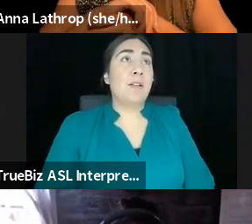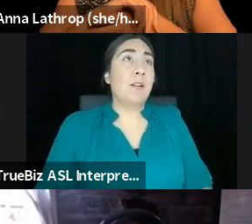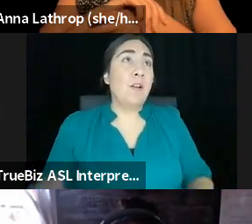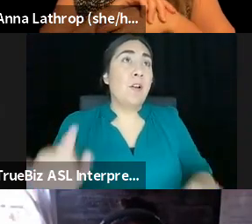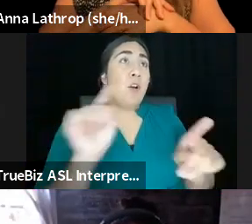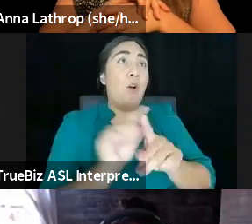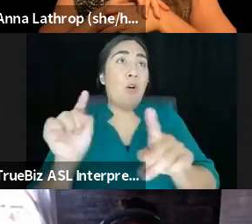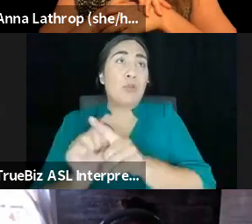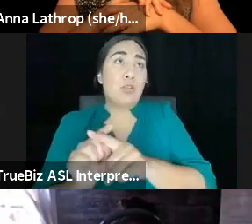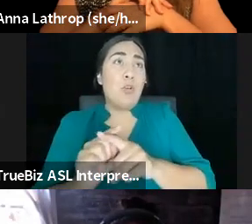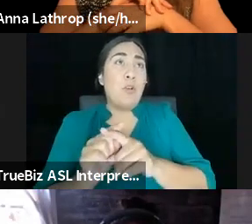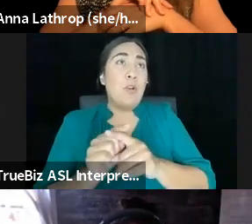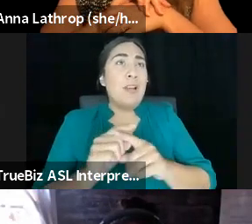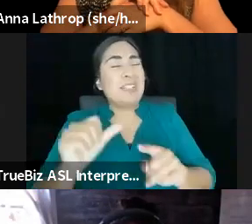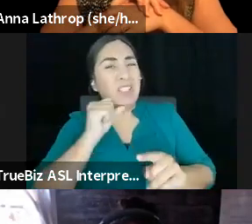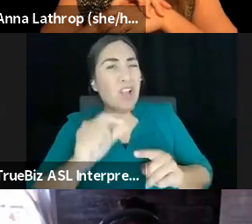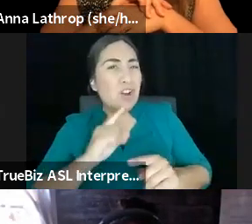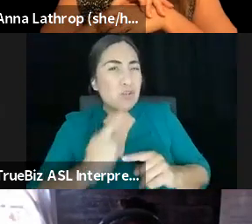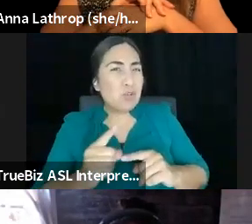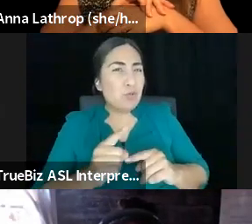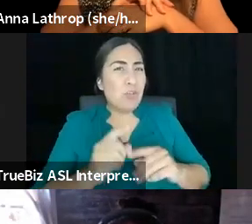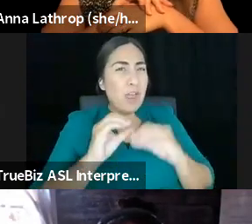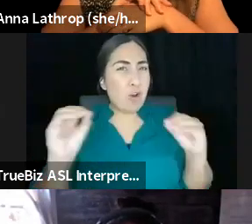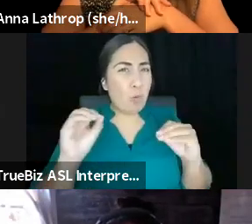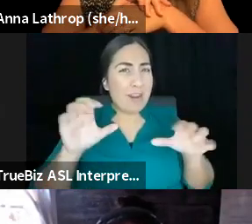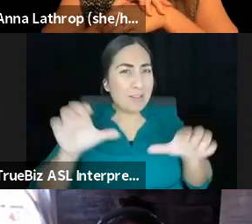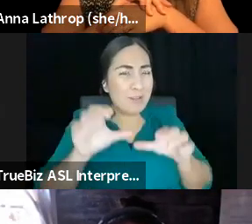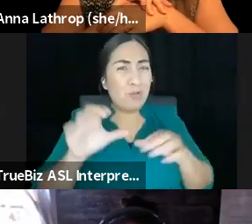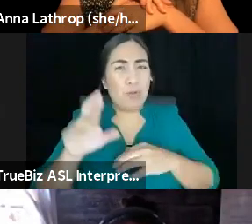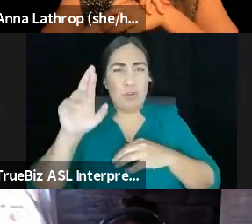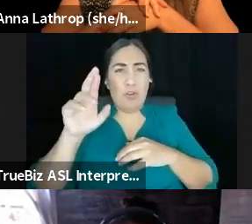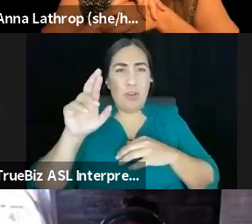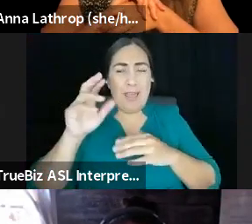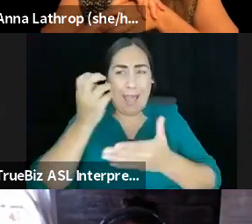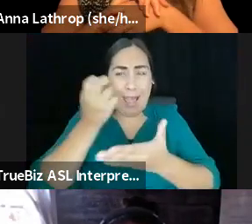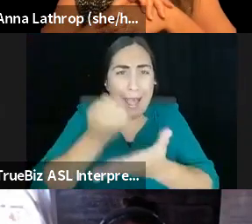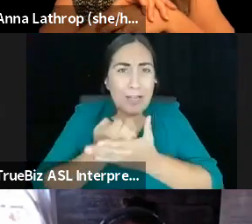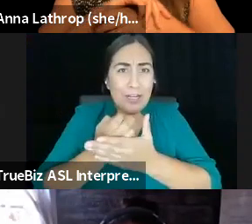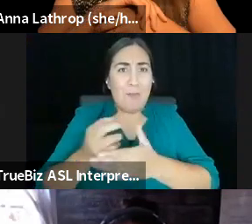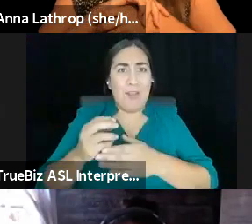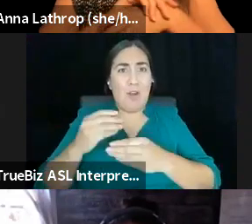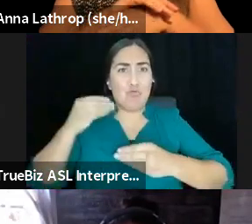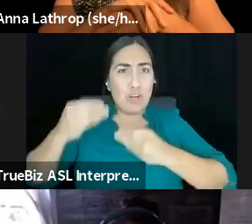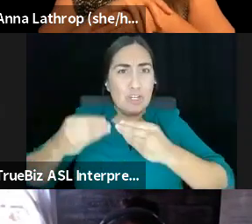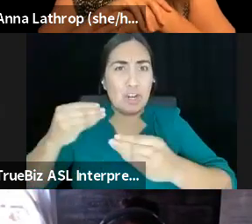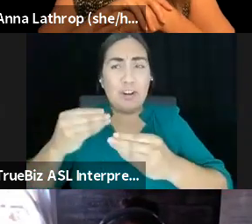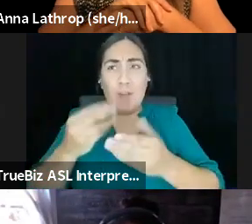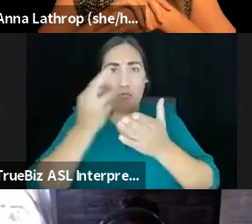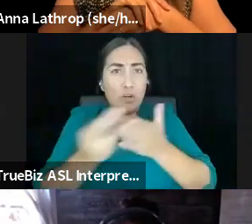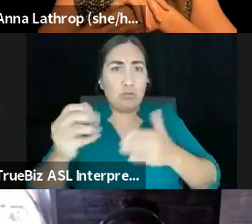no one has been doing regenerative economic, regenerative, uh, resource practices. That's not true at all. I think actually what we're